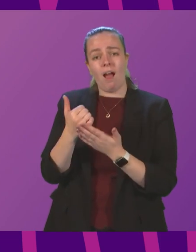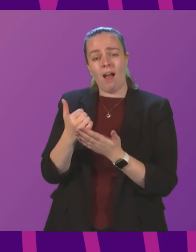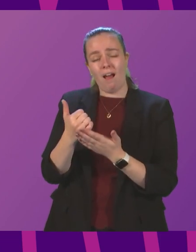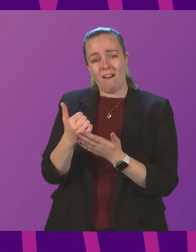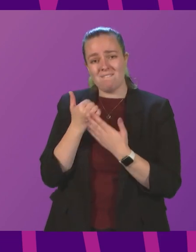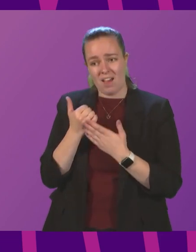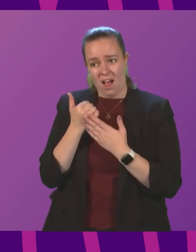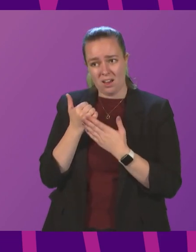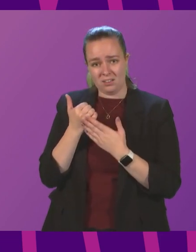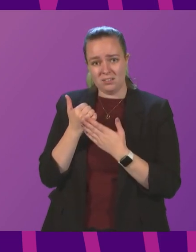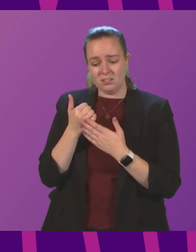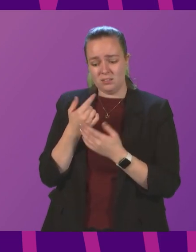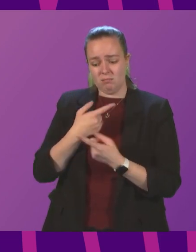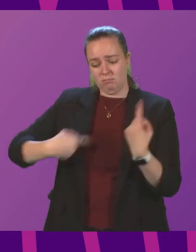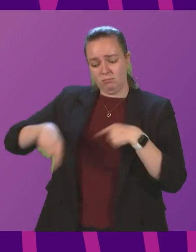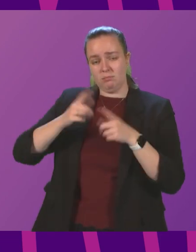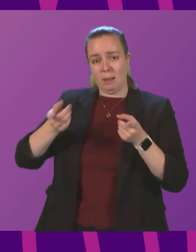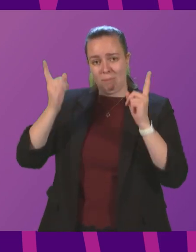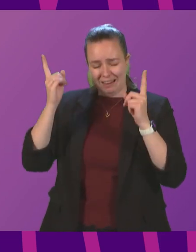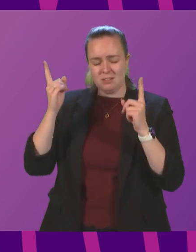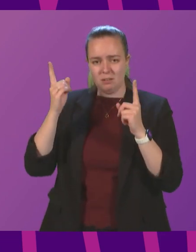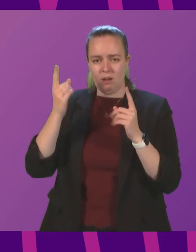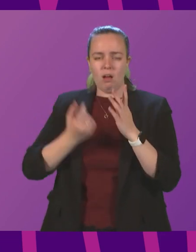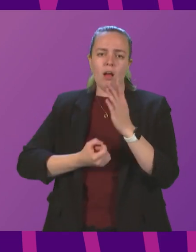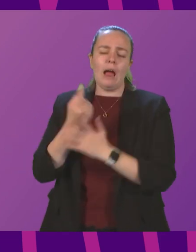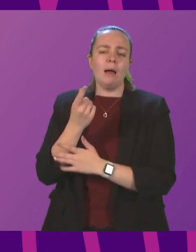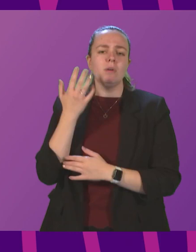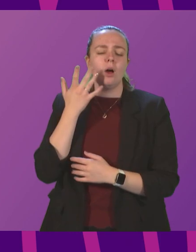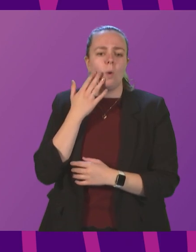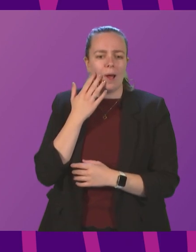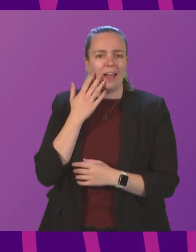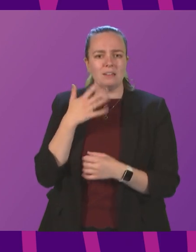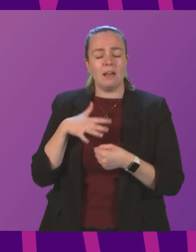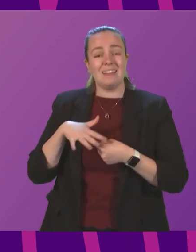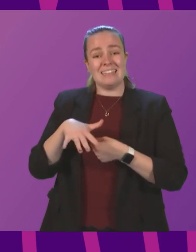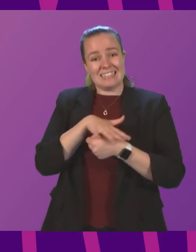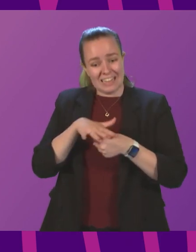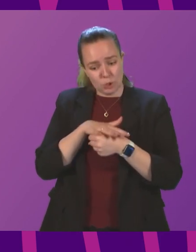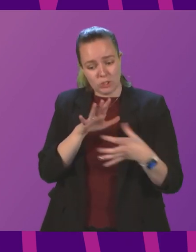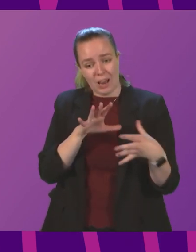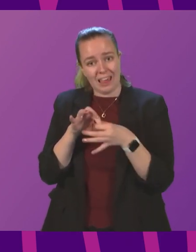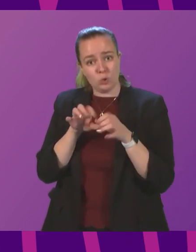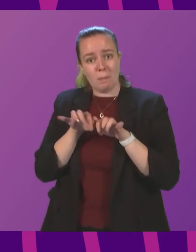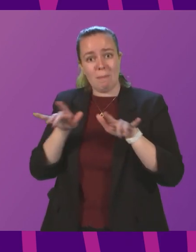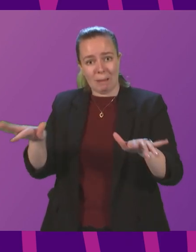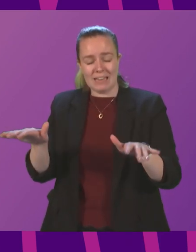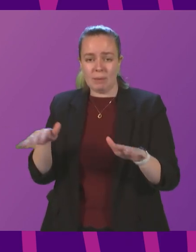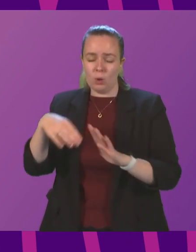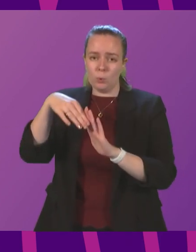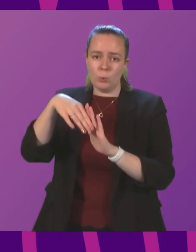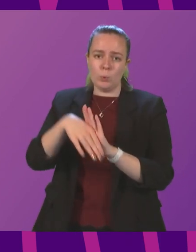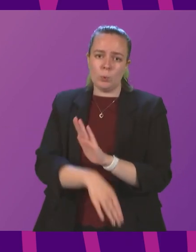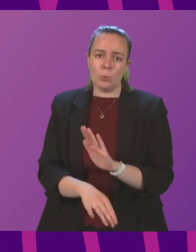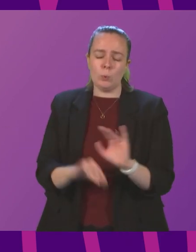was given to ministers came at a moment where the situation around the pandemic was deteriorating.